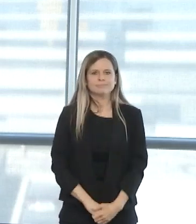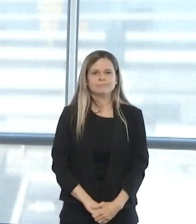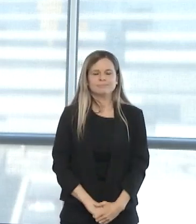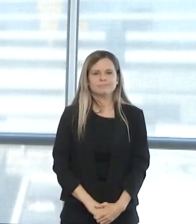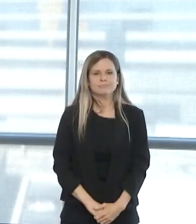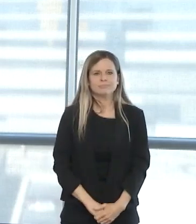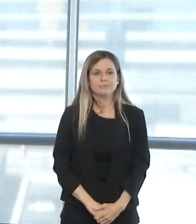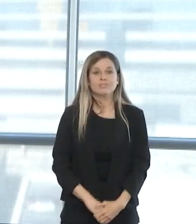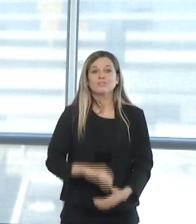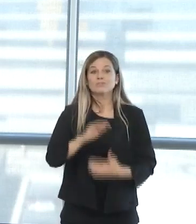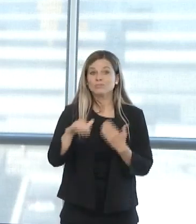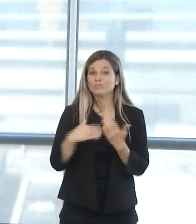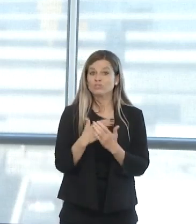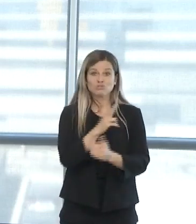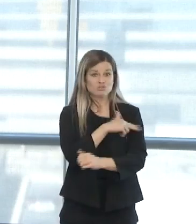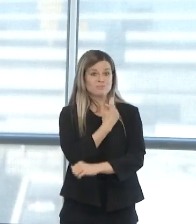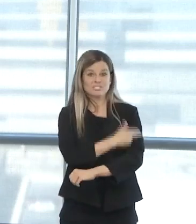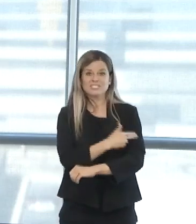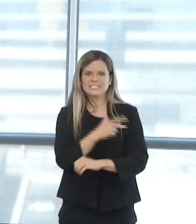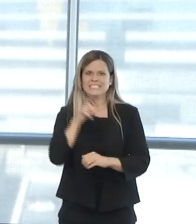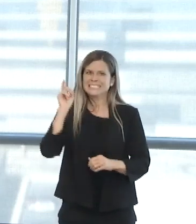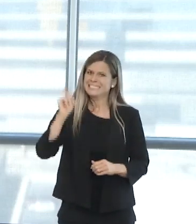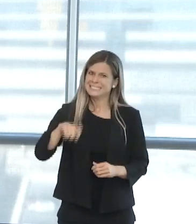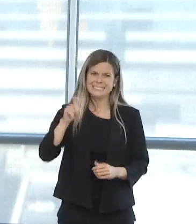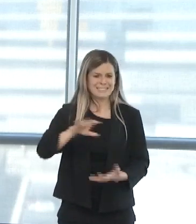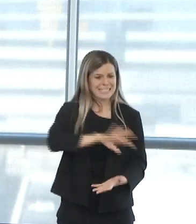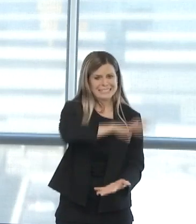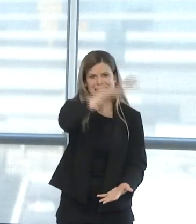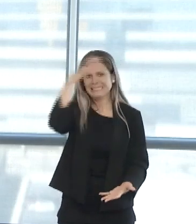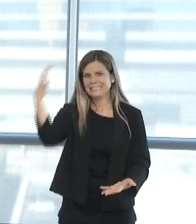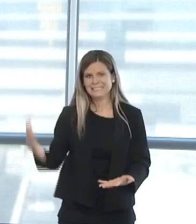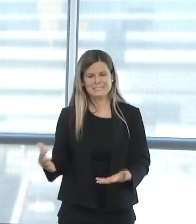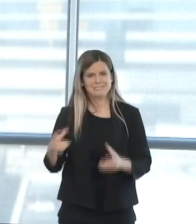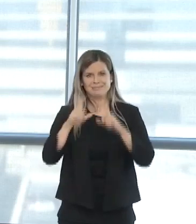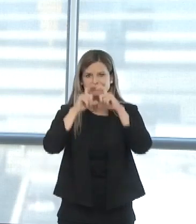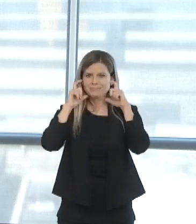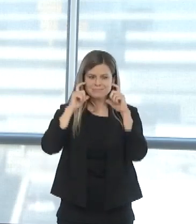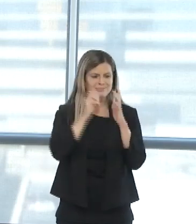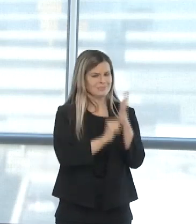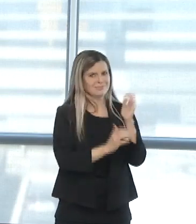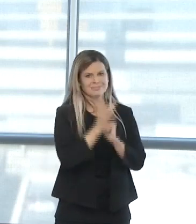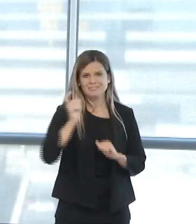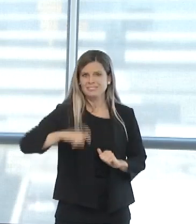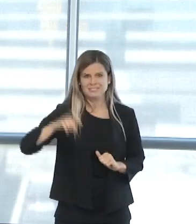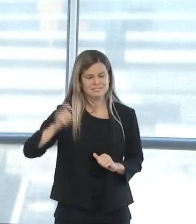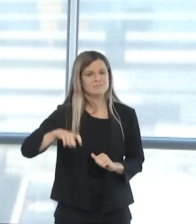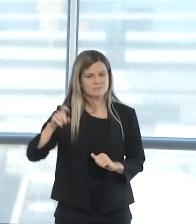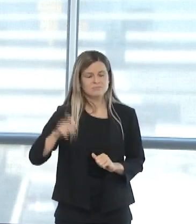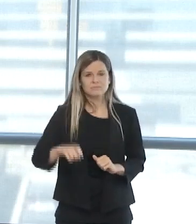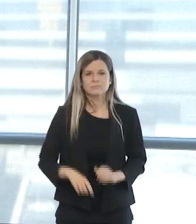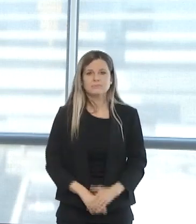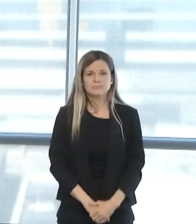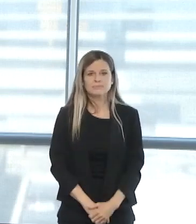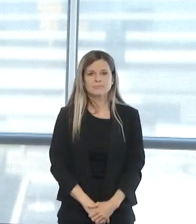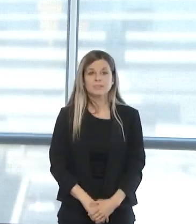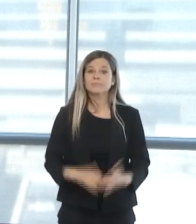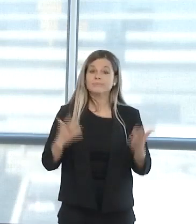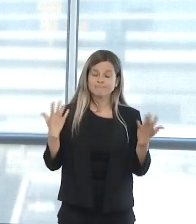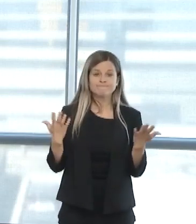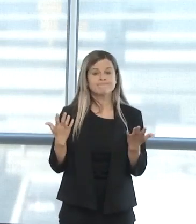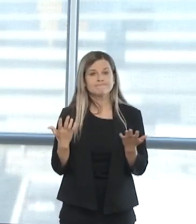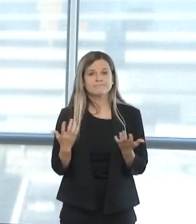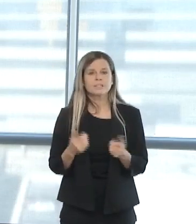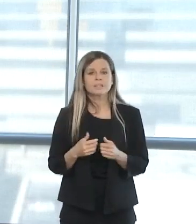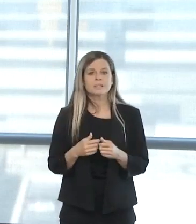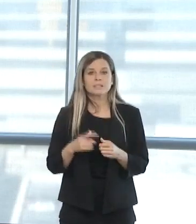abundant amount of masks and personal protective equipment because of the supply chain shortfalls worldwide